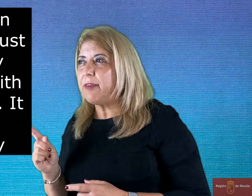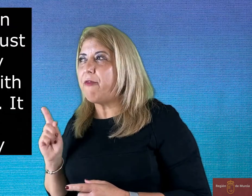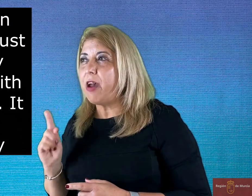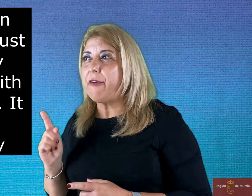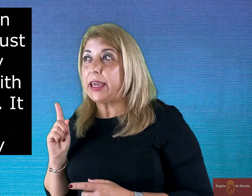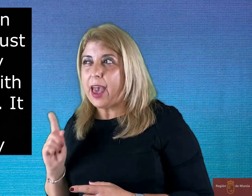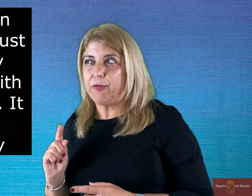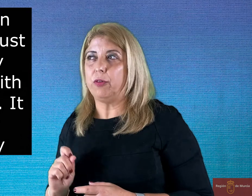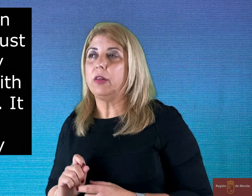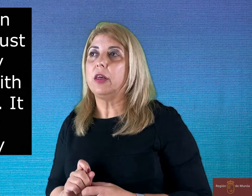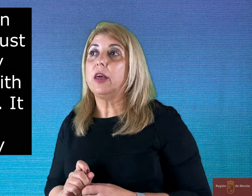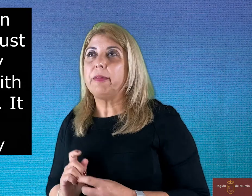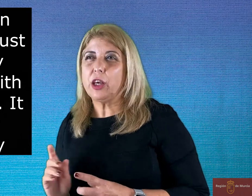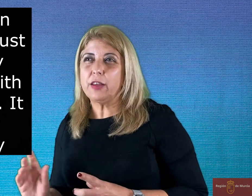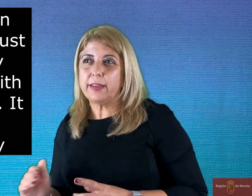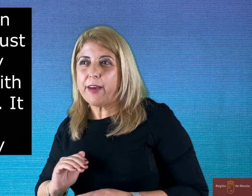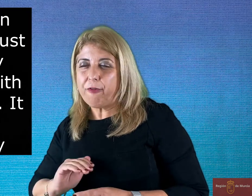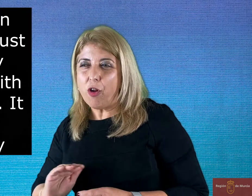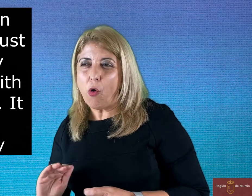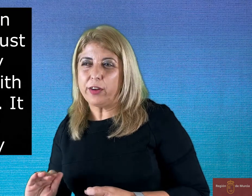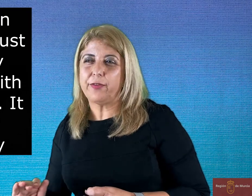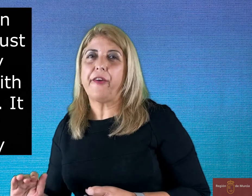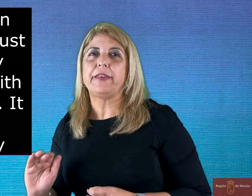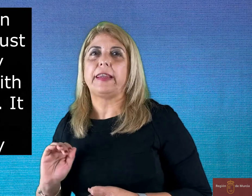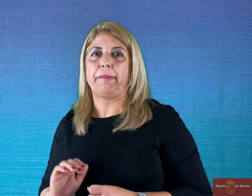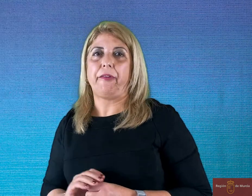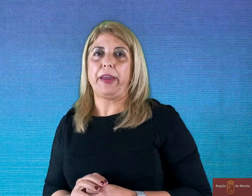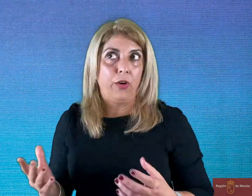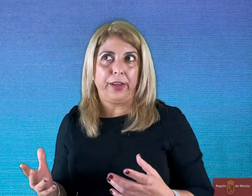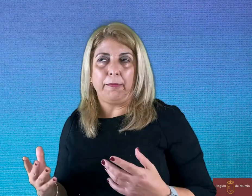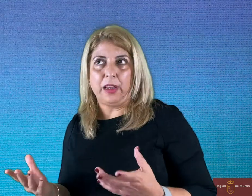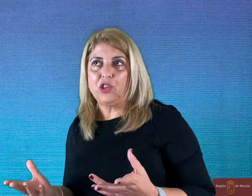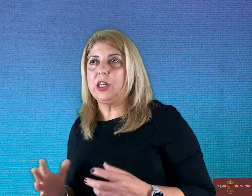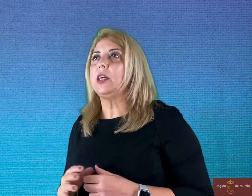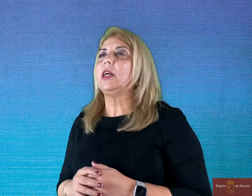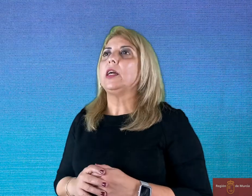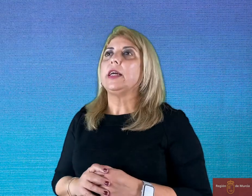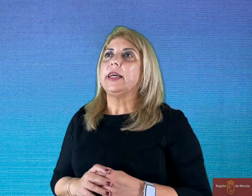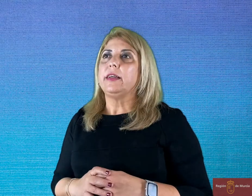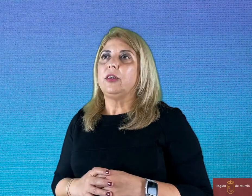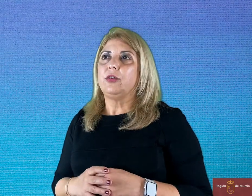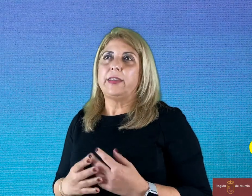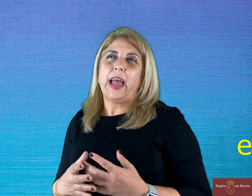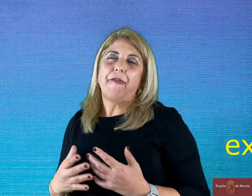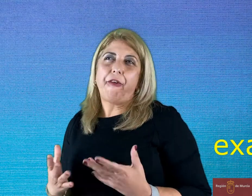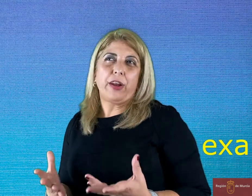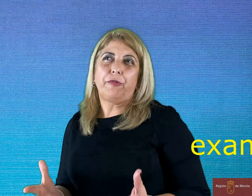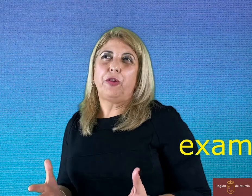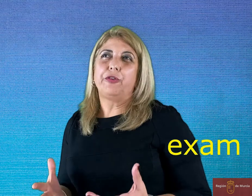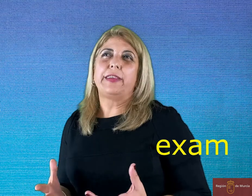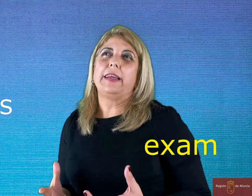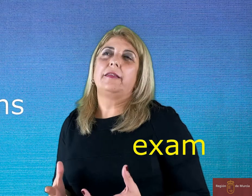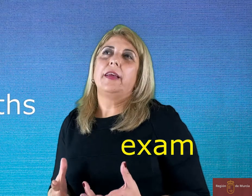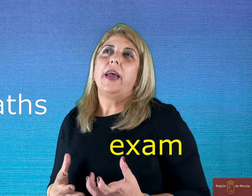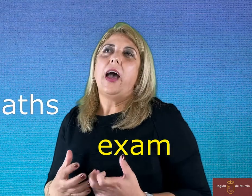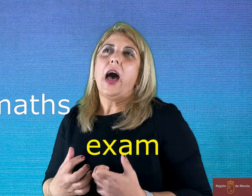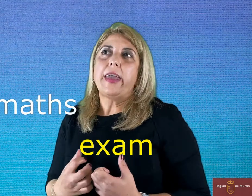very careful because their floor is very slippery. Imagine you say a friend of yours says, I am